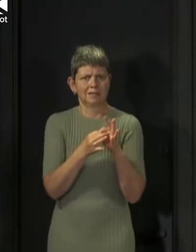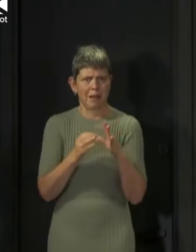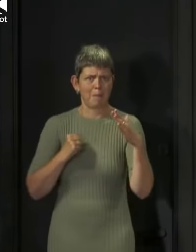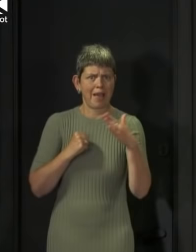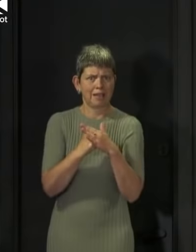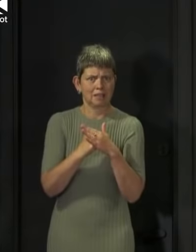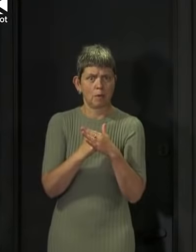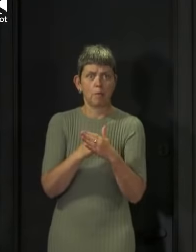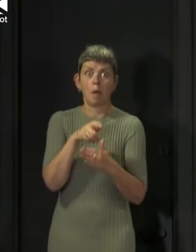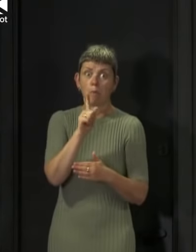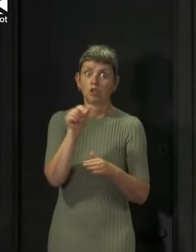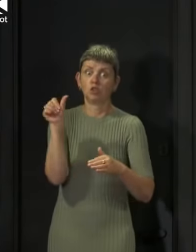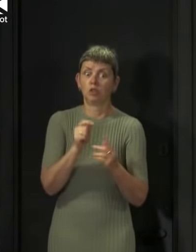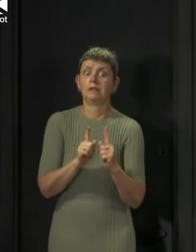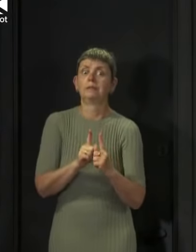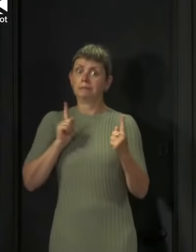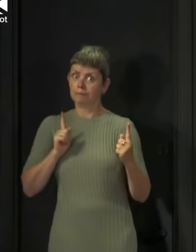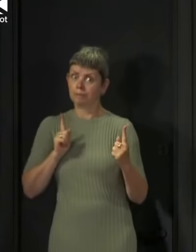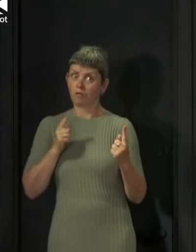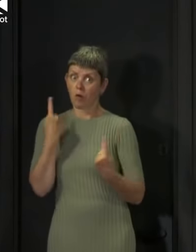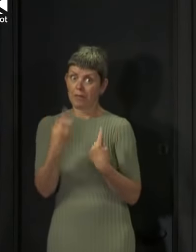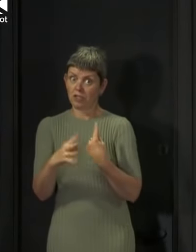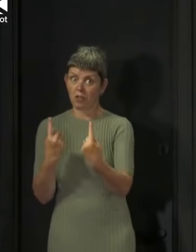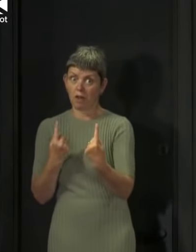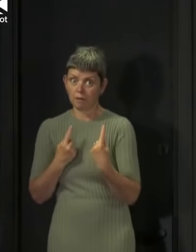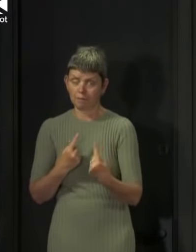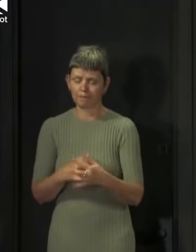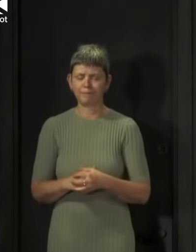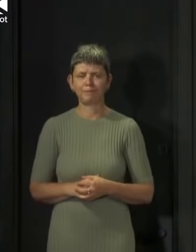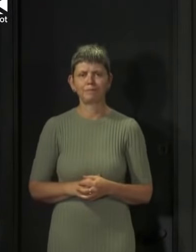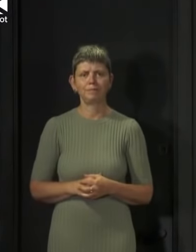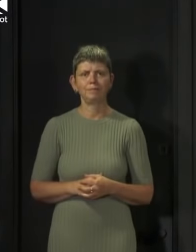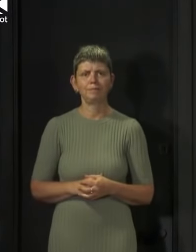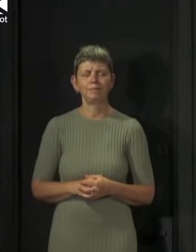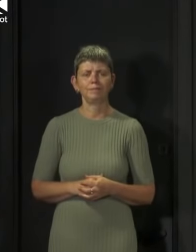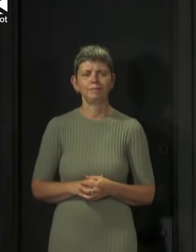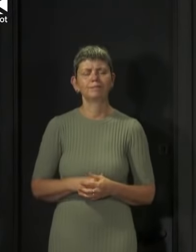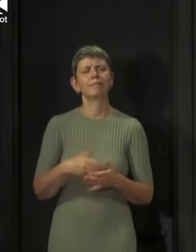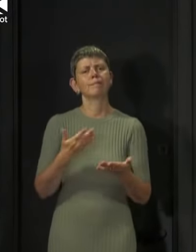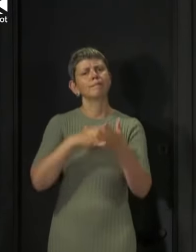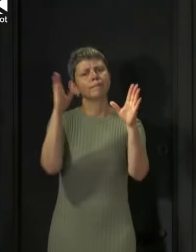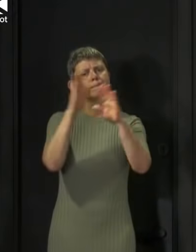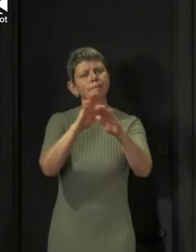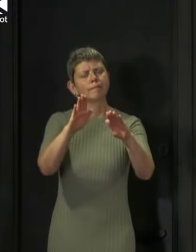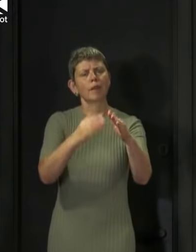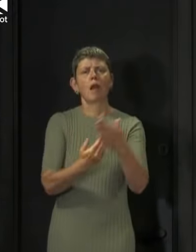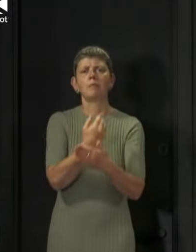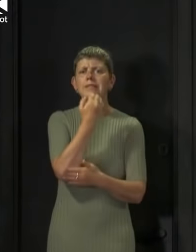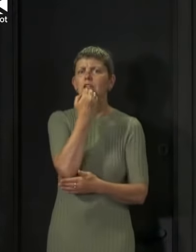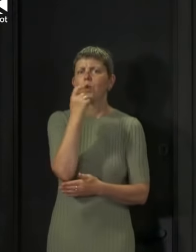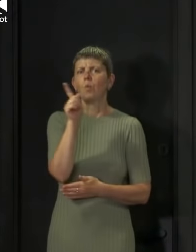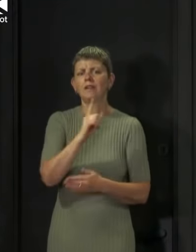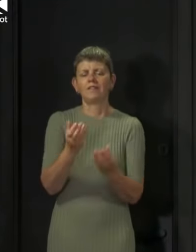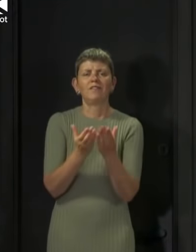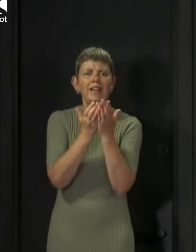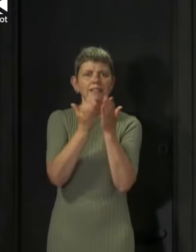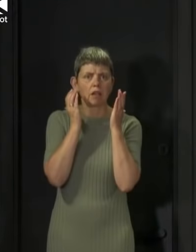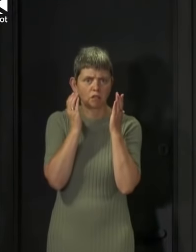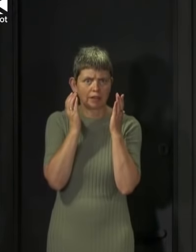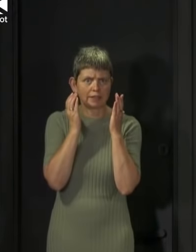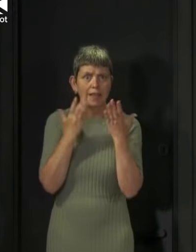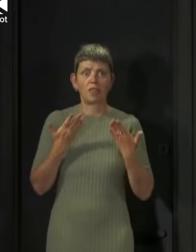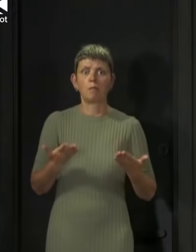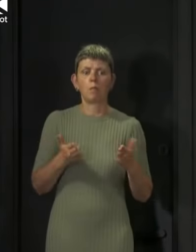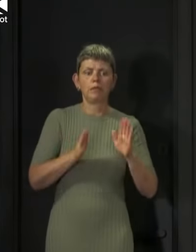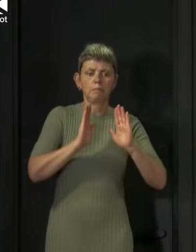each other. The final update I want to cover today concerns the use of face coverings. At the moment the use of face coverings is mandatory in